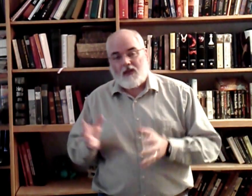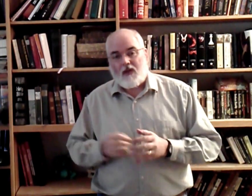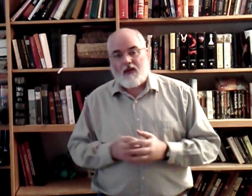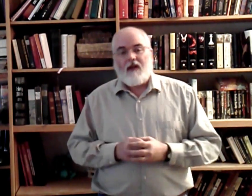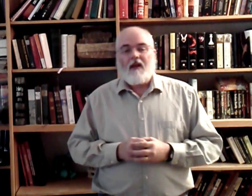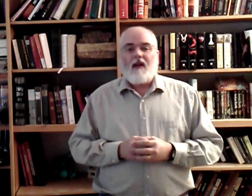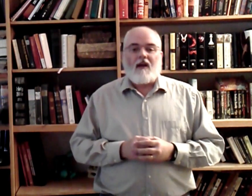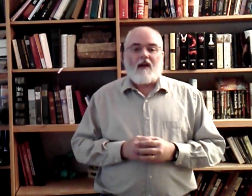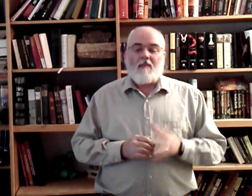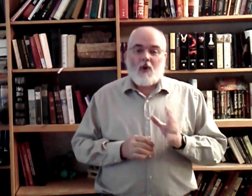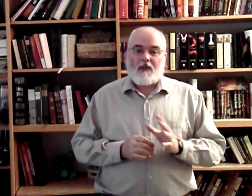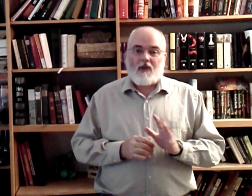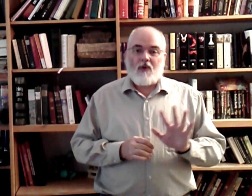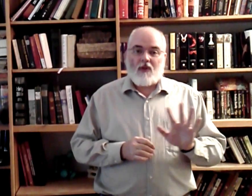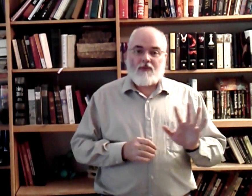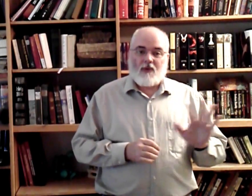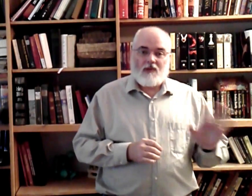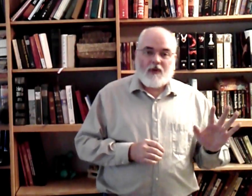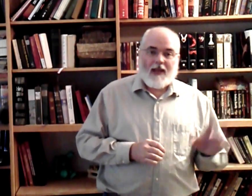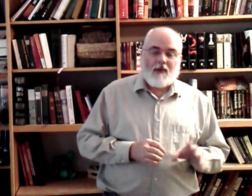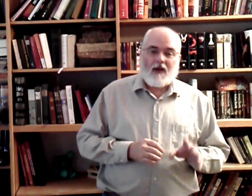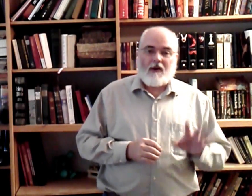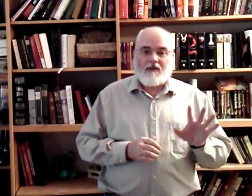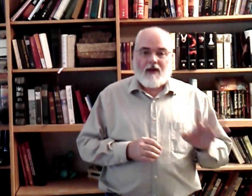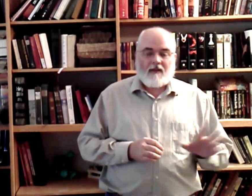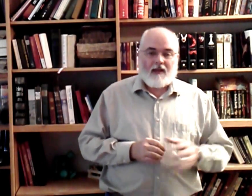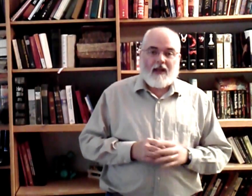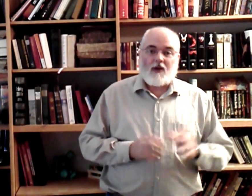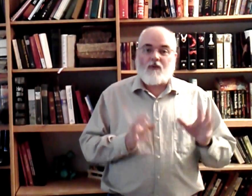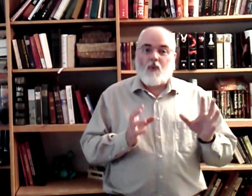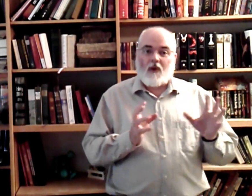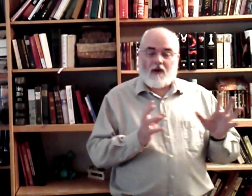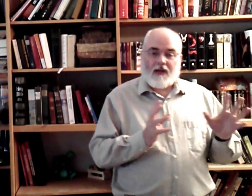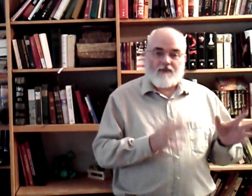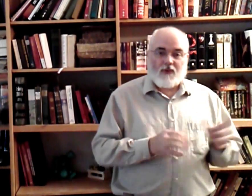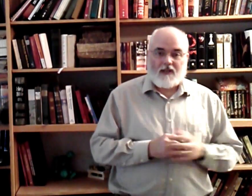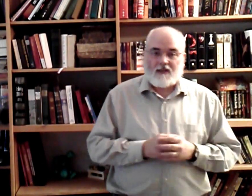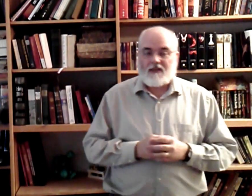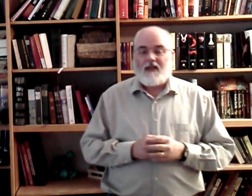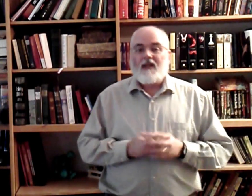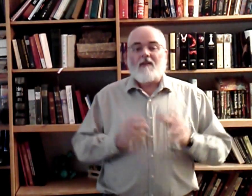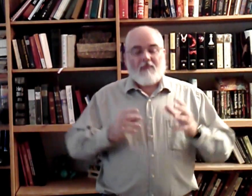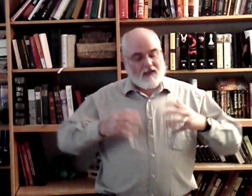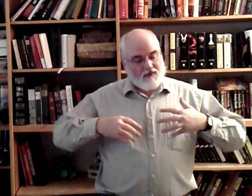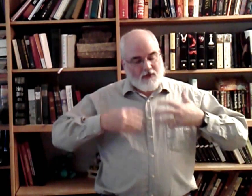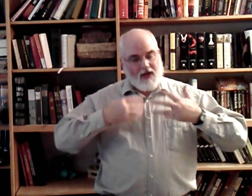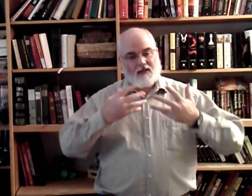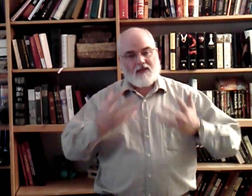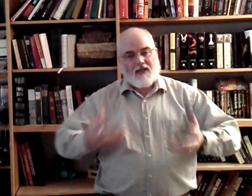slowly. I'm hoping that you've gone through the vocabulary, and you've gotten that down, and you've worked on it in phrases. Because in phrases is